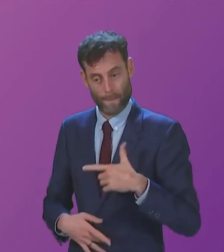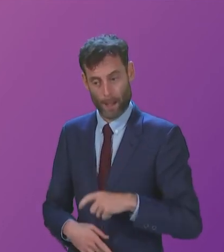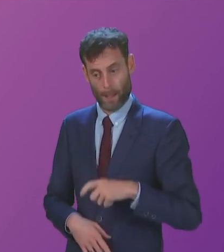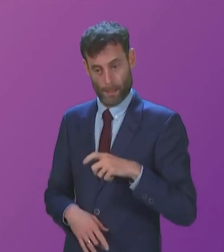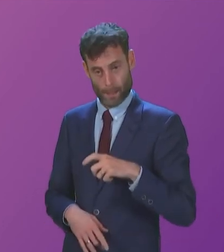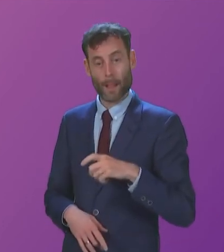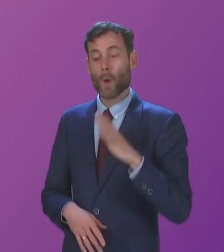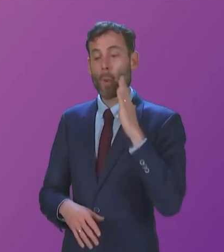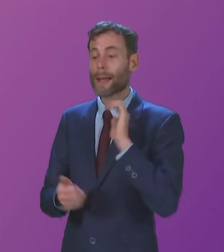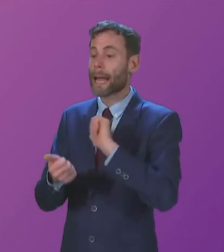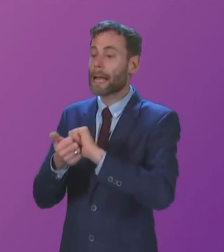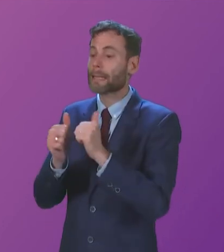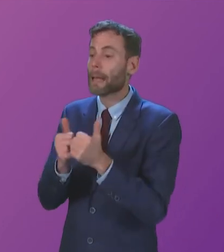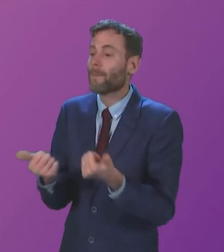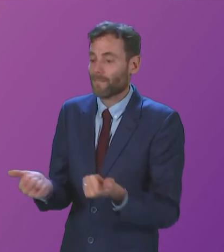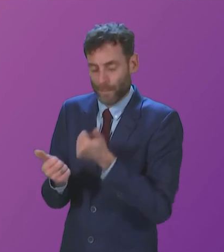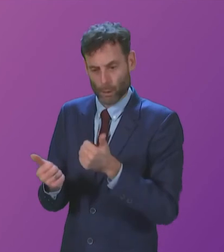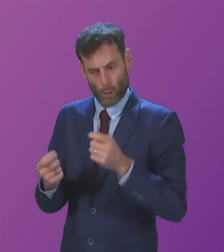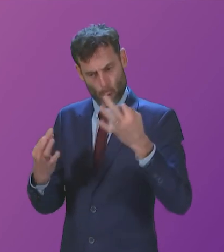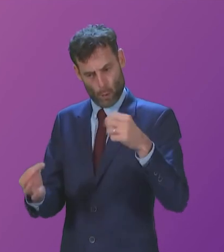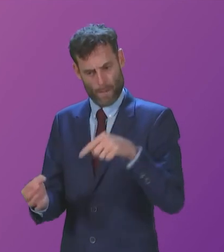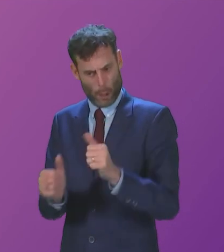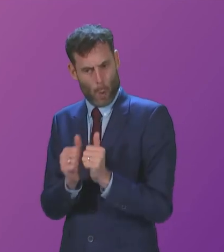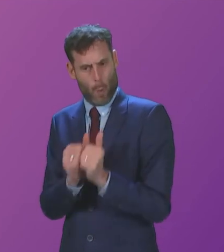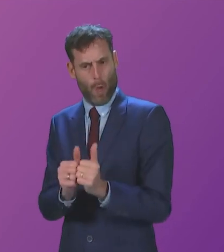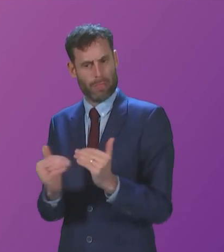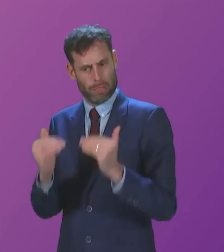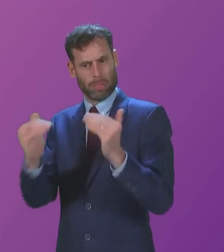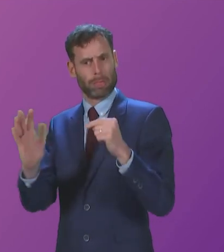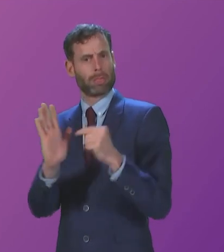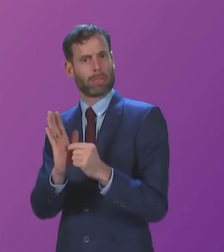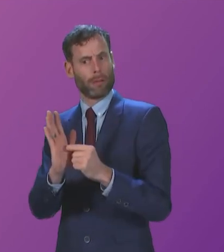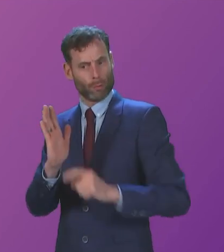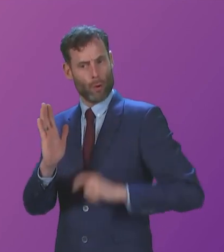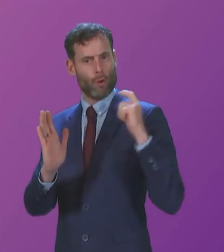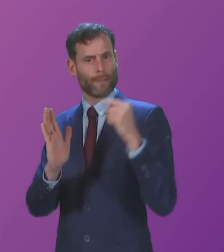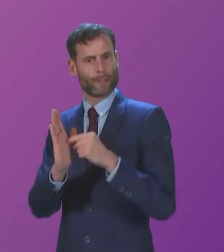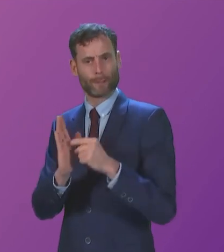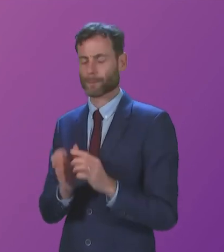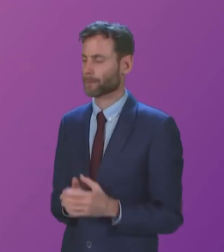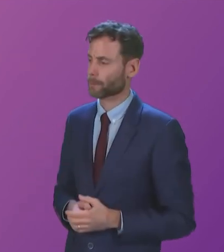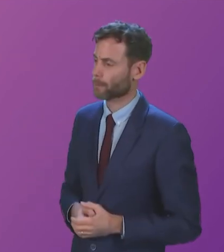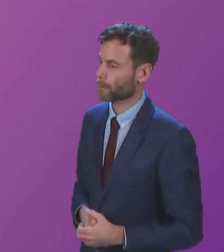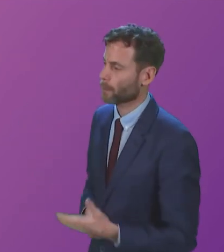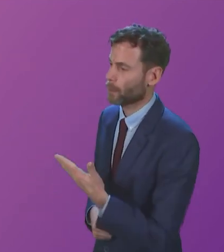process next year, and the Government and the SQA will support them through that. Thank you. That concludes topical questions.